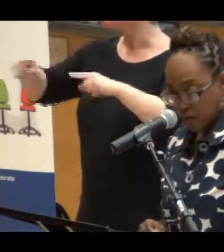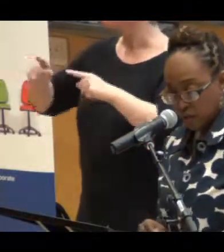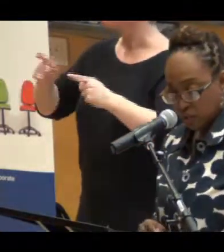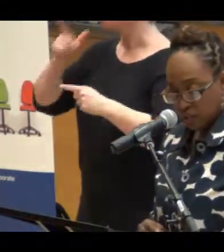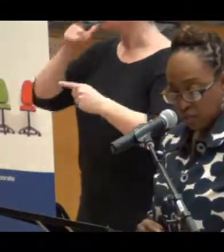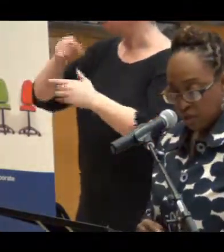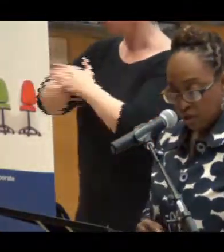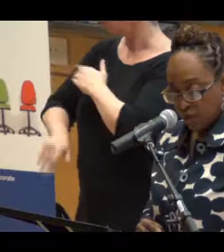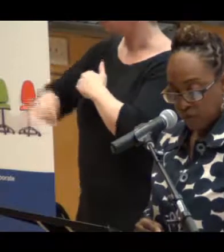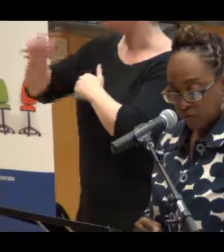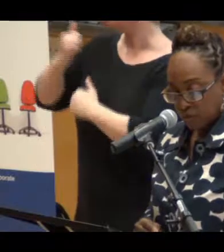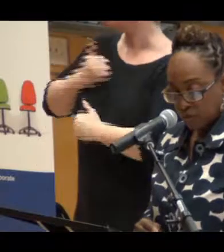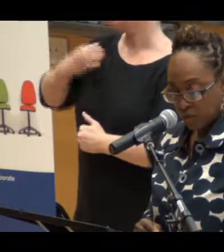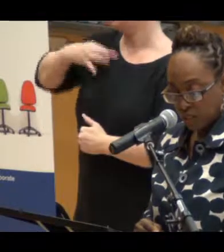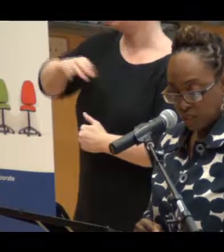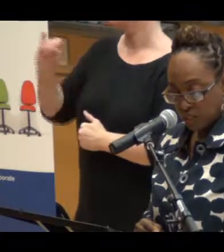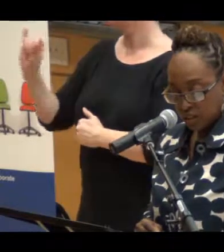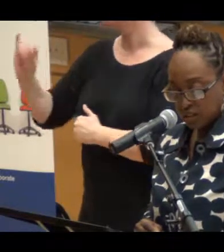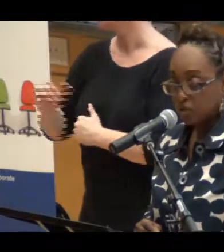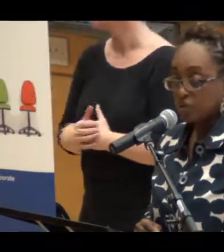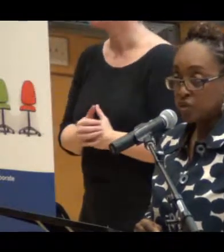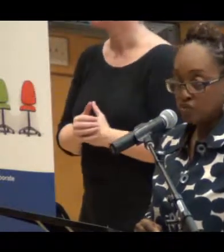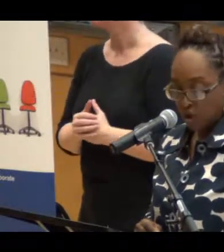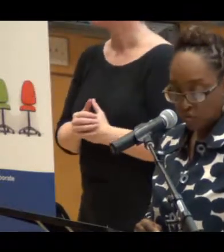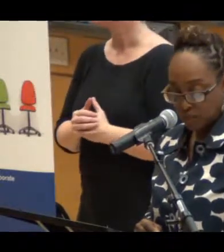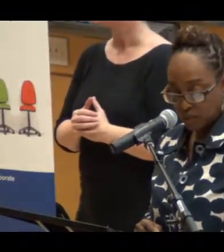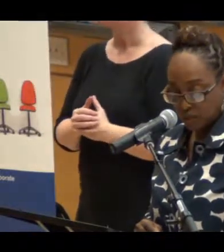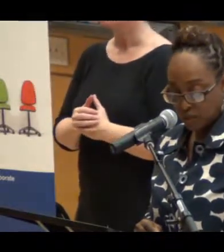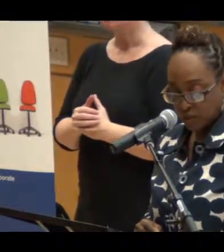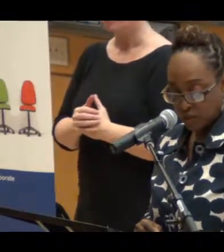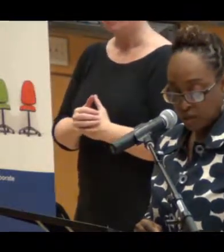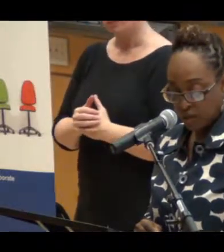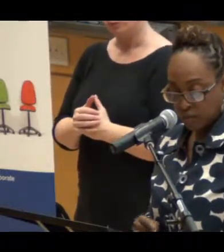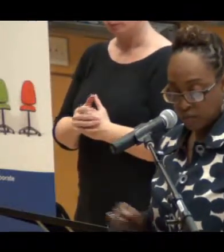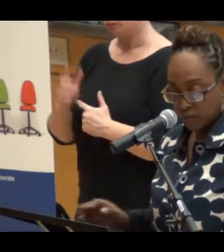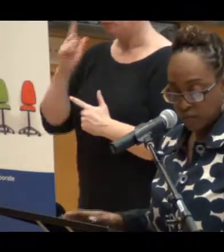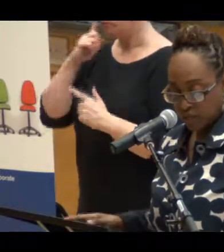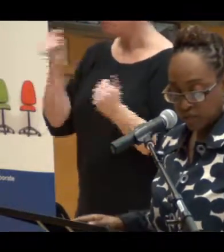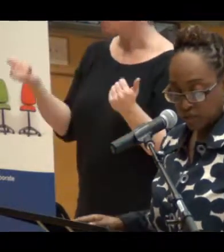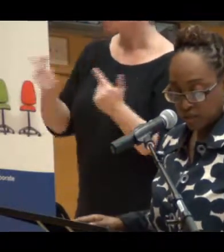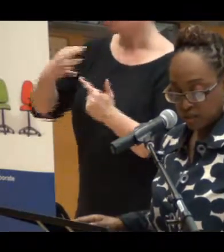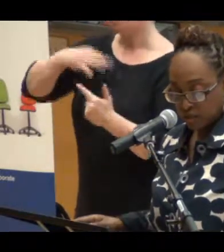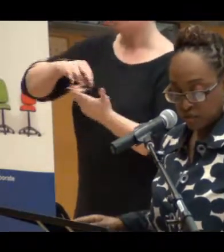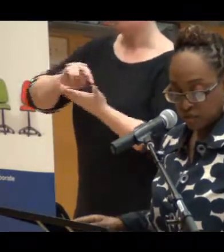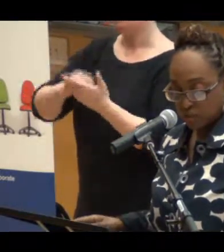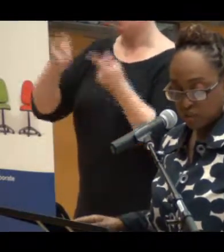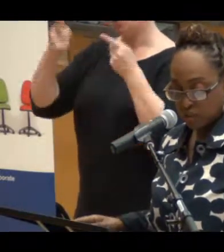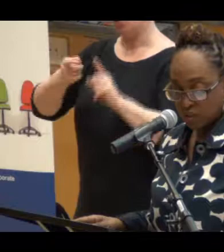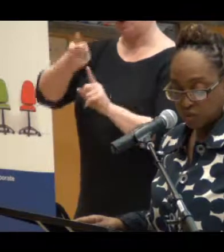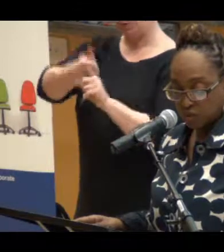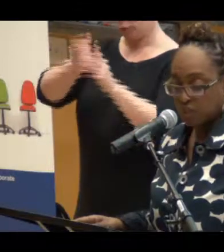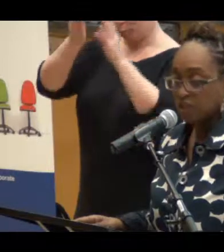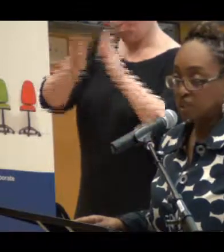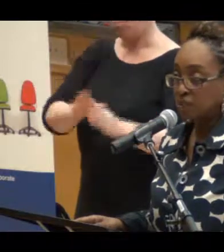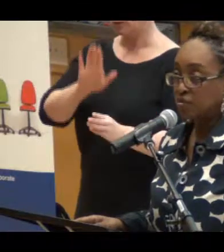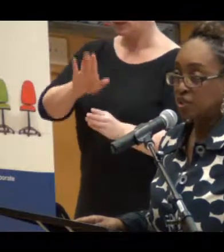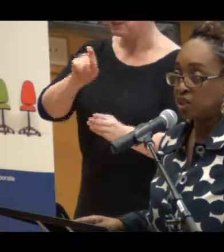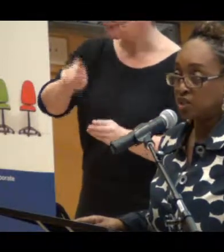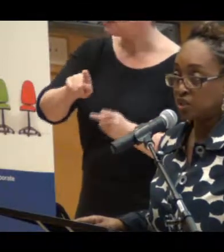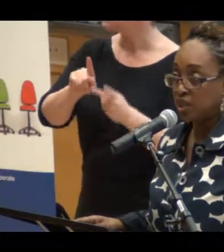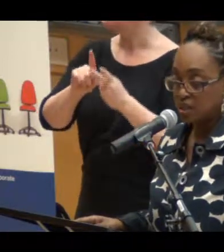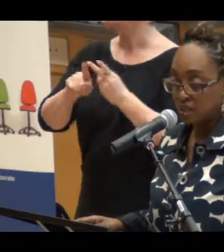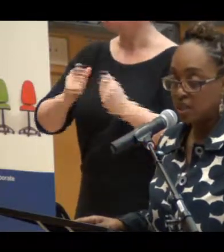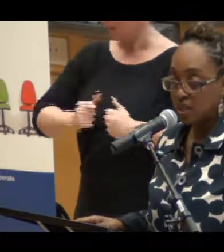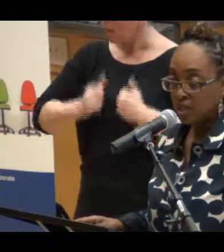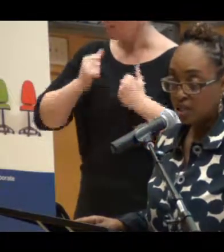That notion that we all benefit when the needs and concerns of all people in our society are embraced is of course central to what Skills of